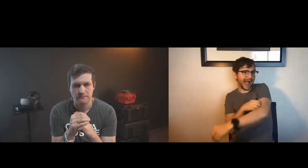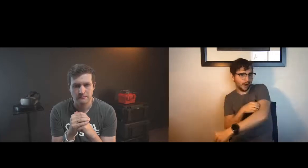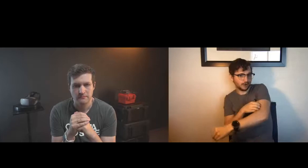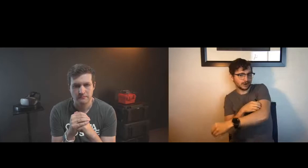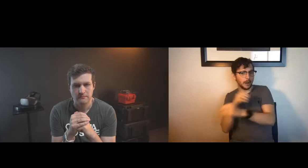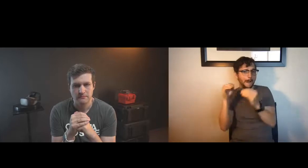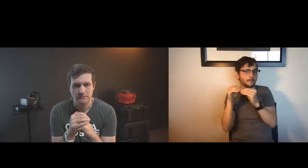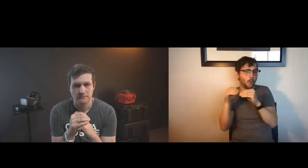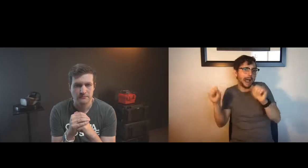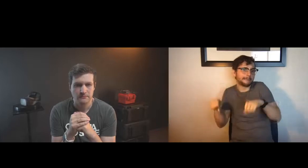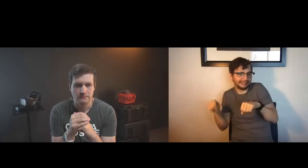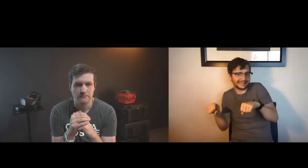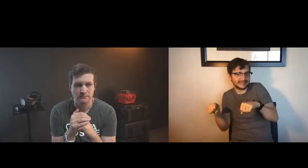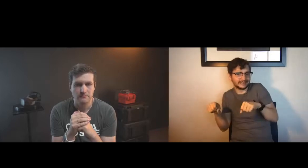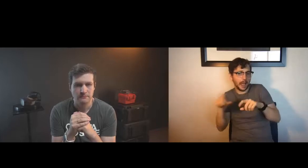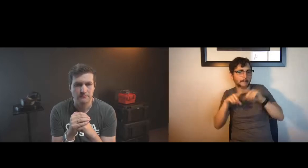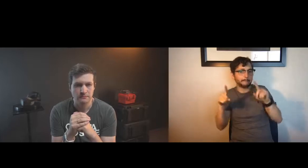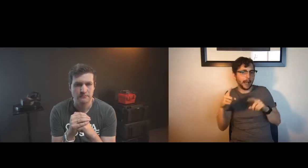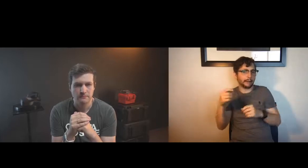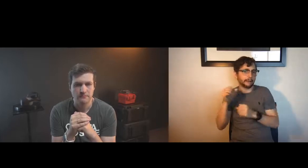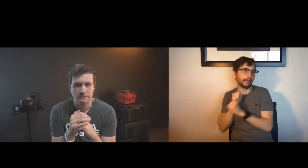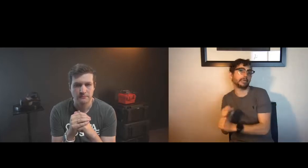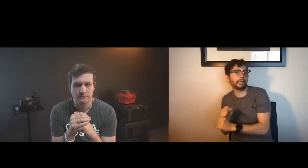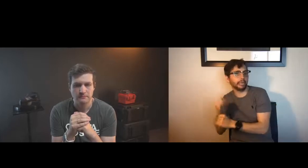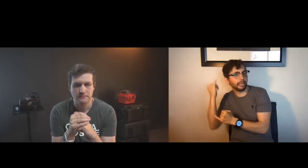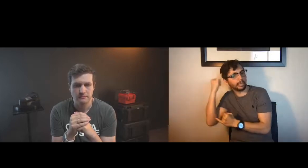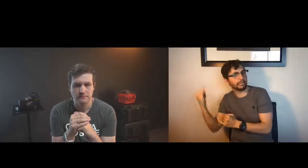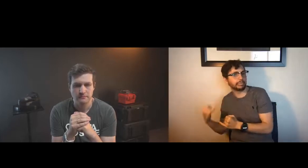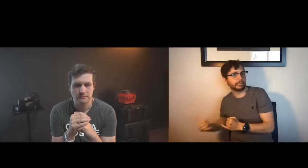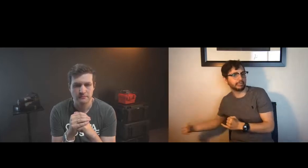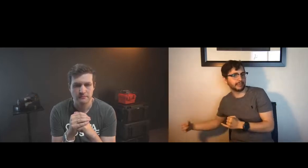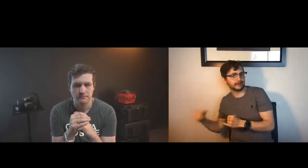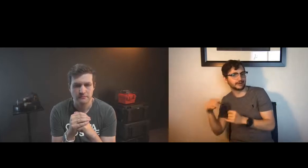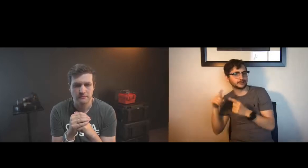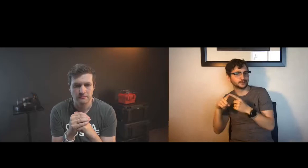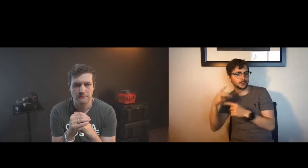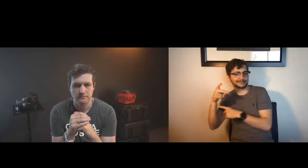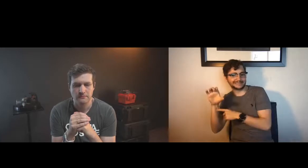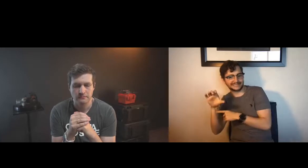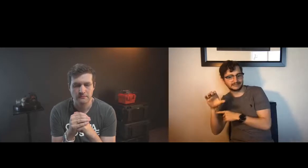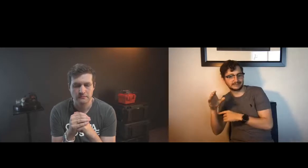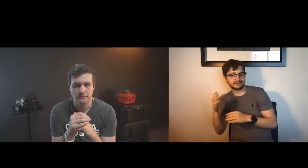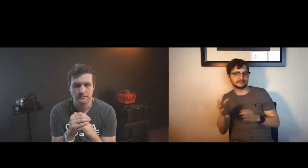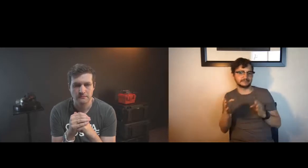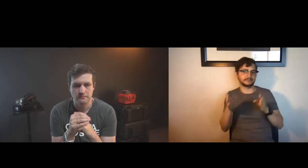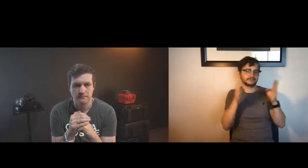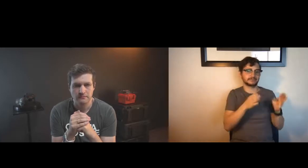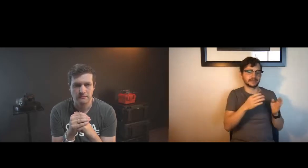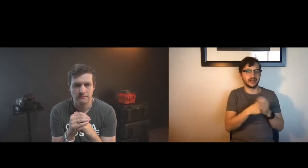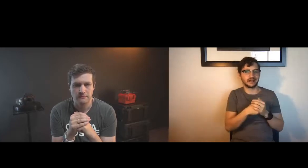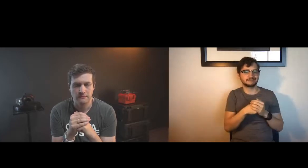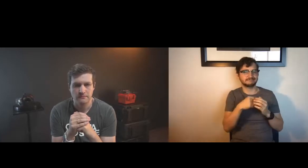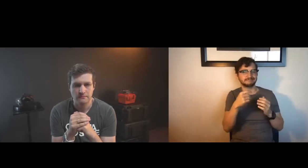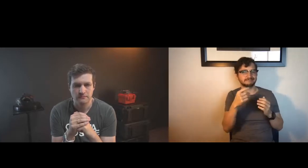i think that it's really a set of trade-offs of power and capability on the one hand but then being